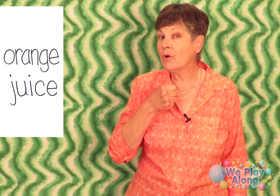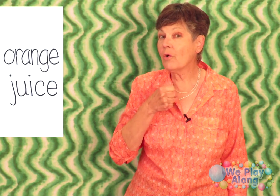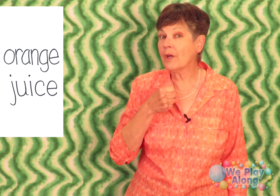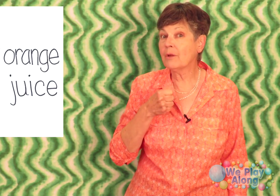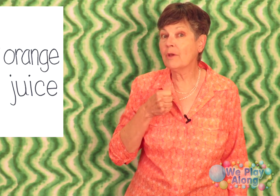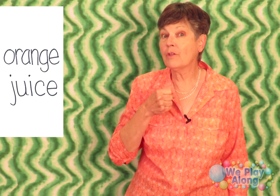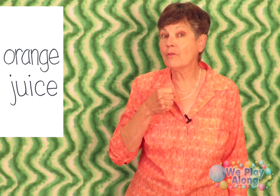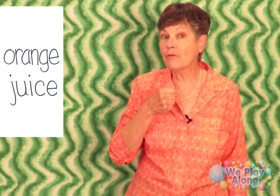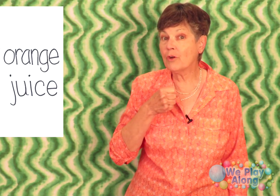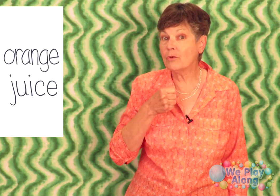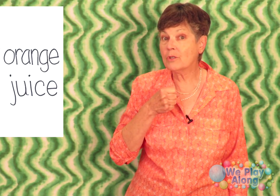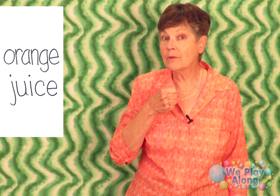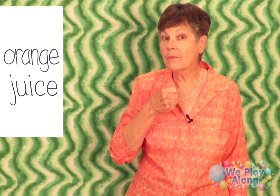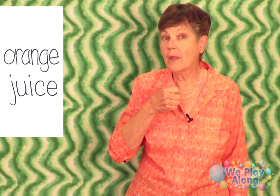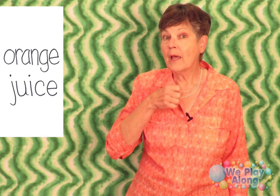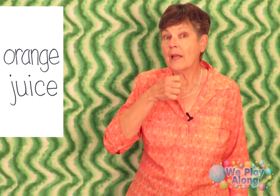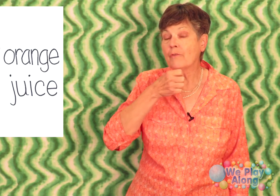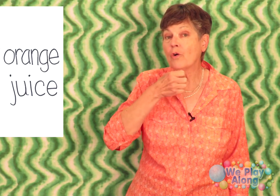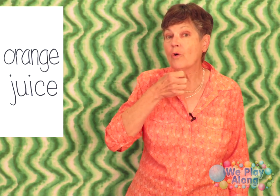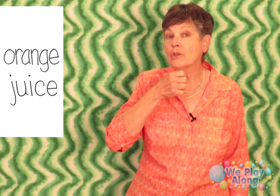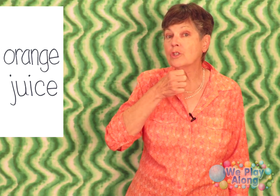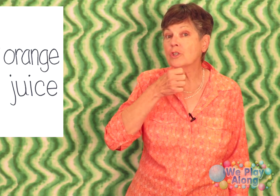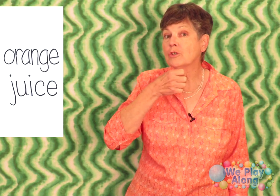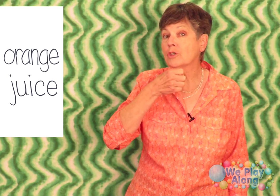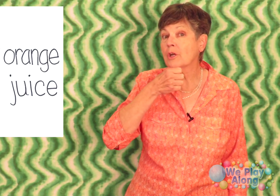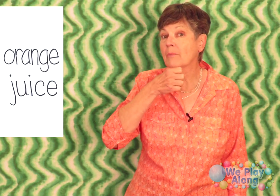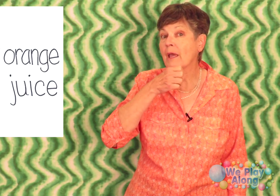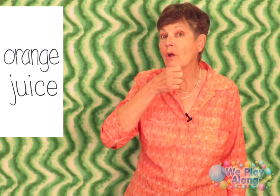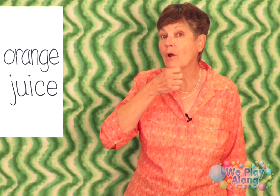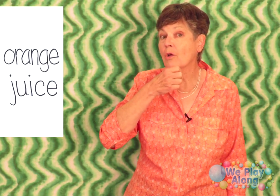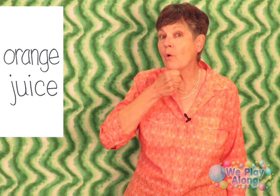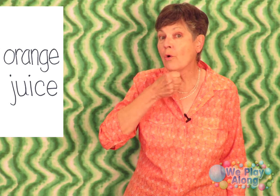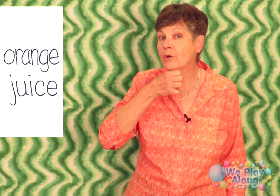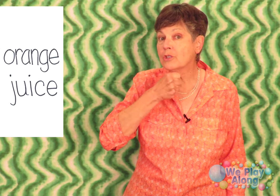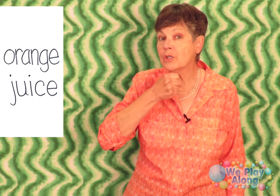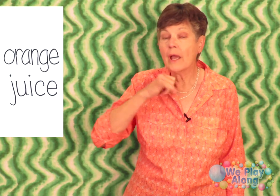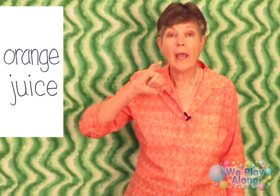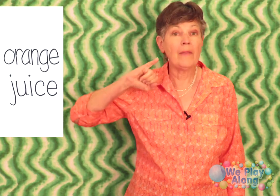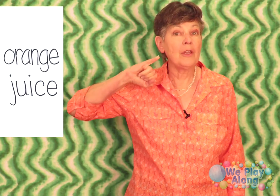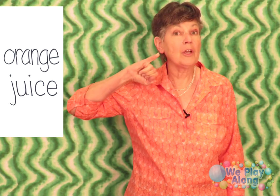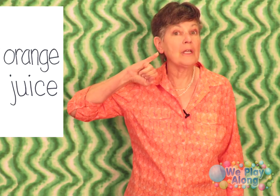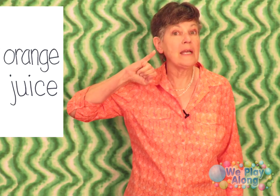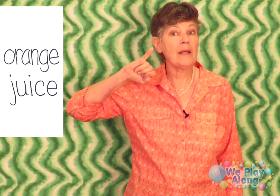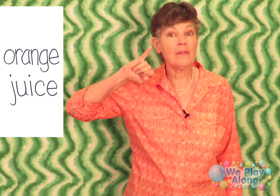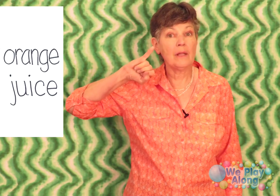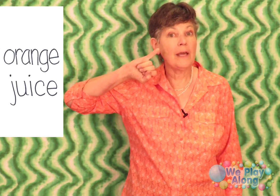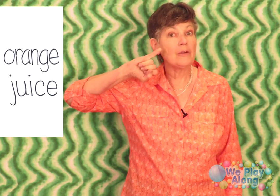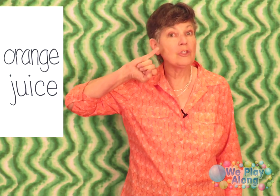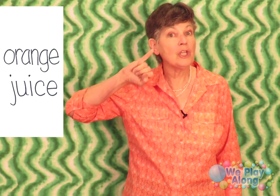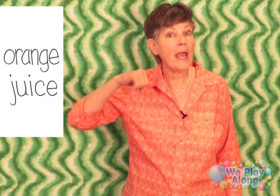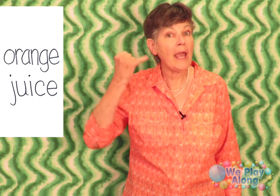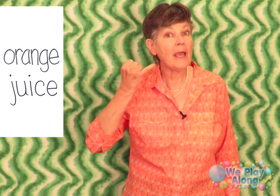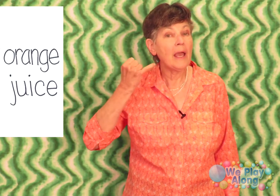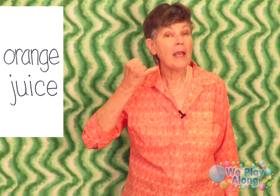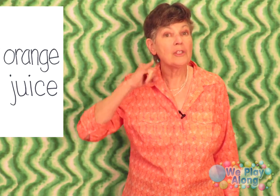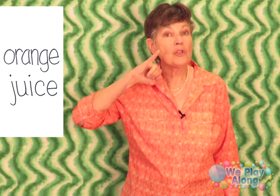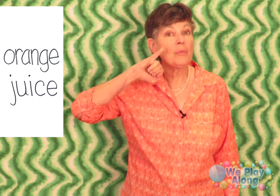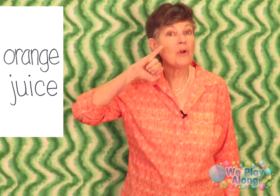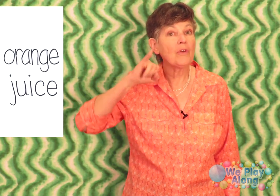or it can be the fruit now for orange juice you're going to make an orange and then you're going to take the letter J and scoop it over